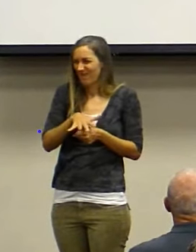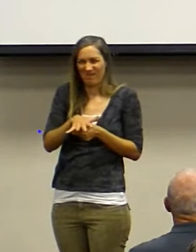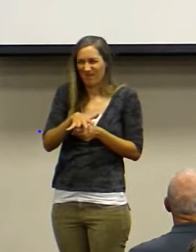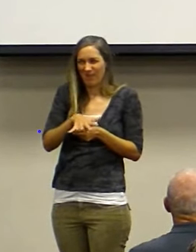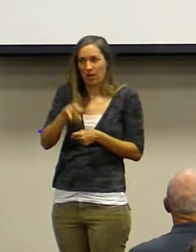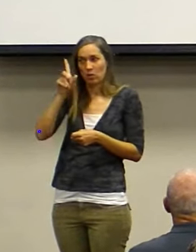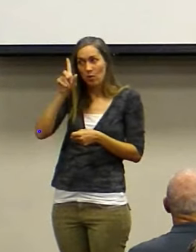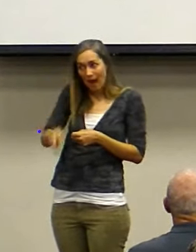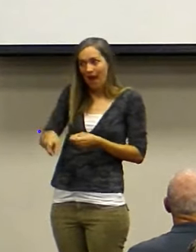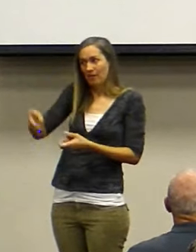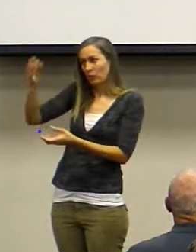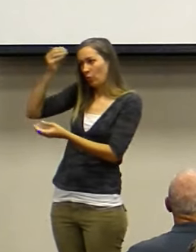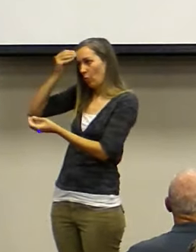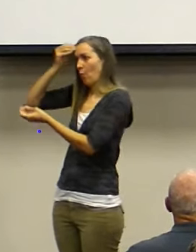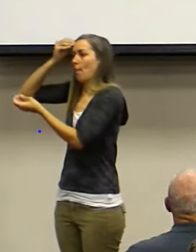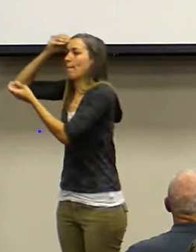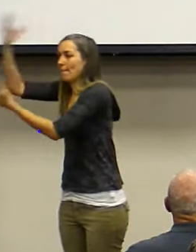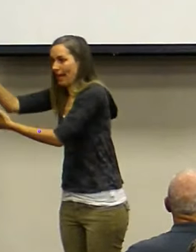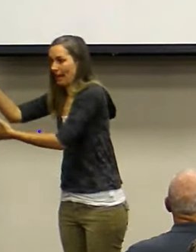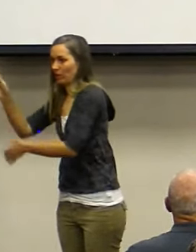Because you believe and trust.